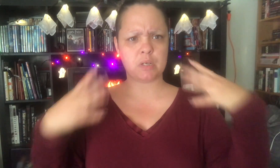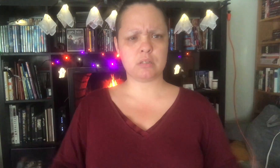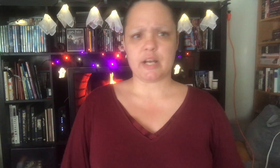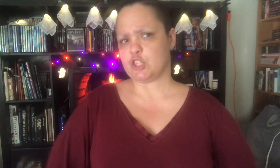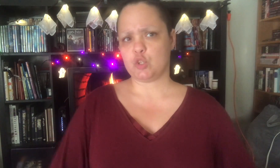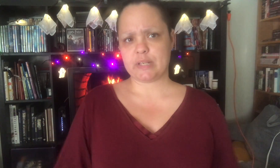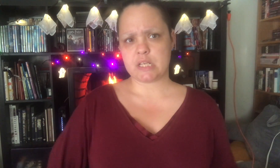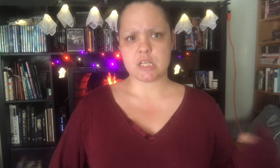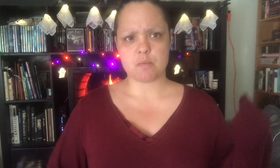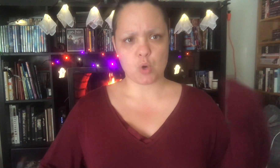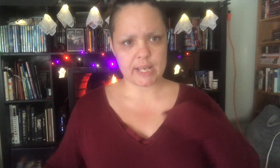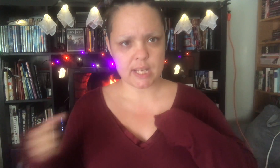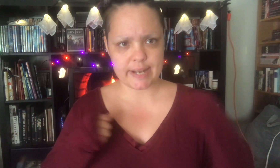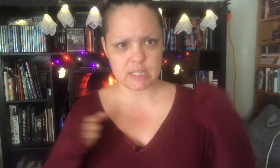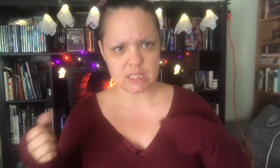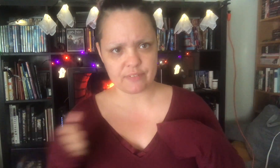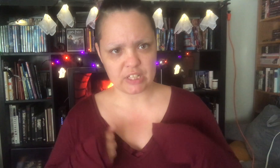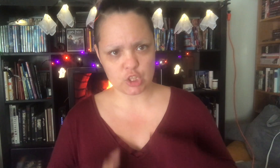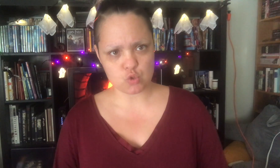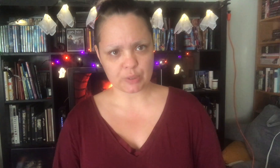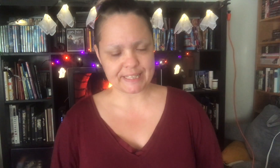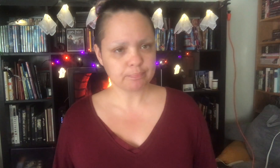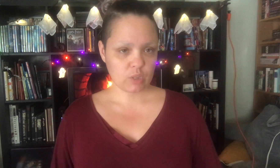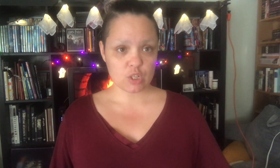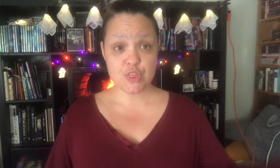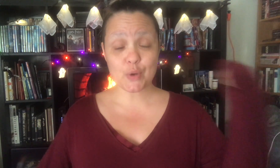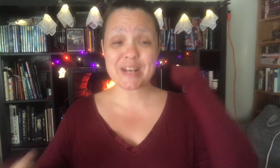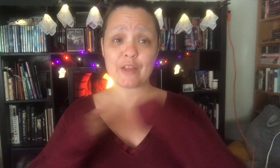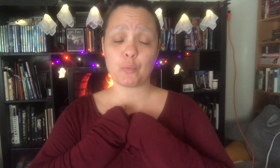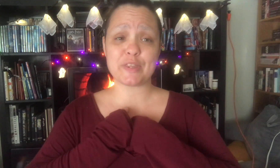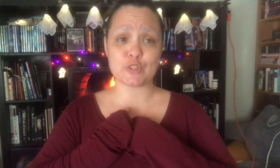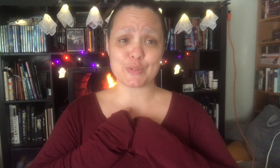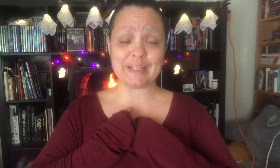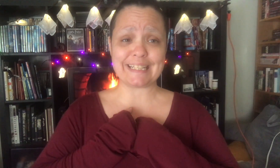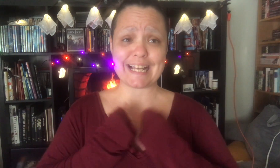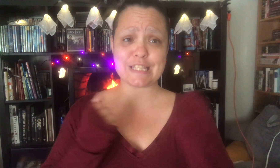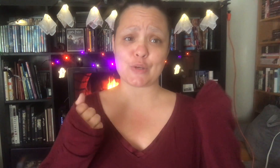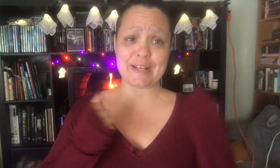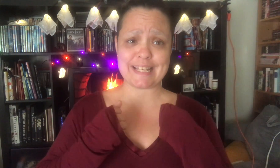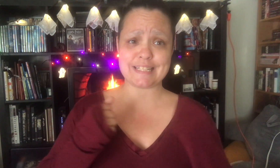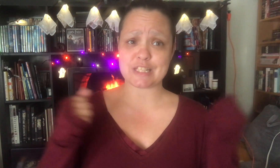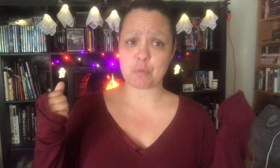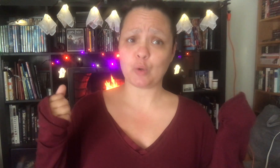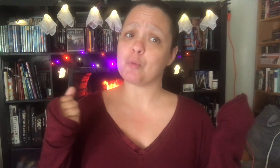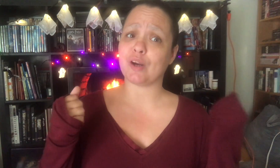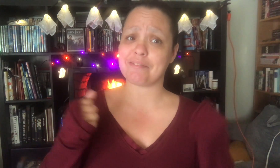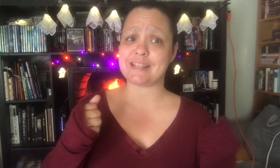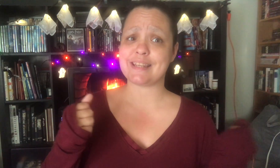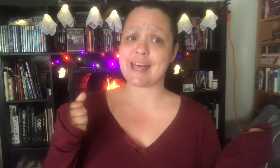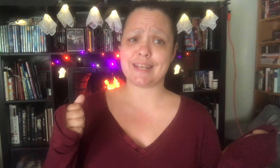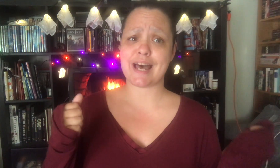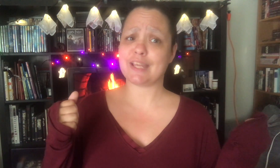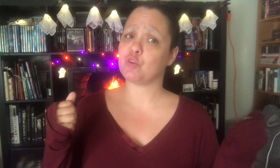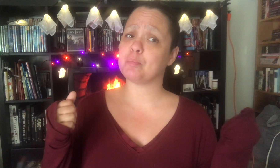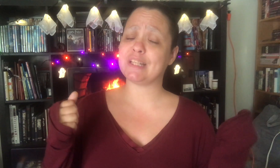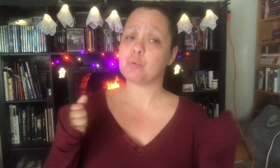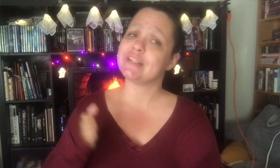I do it in the morning and in the evening usually. Though now the weather is really nice, so I tend to smoke more often than I normally would.